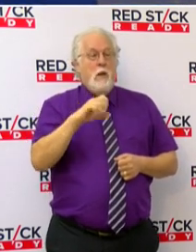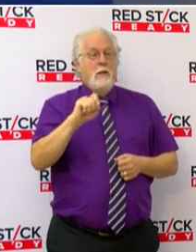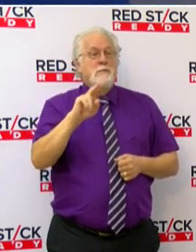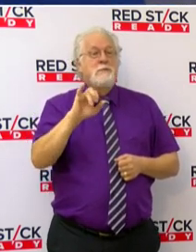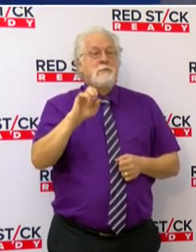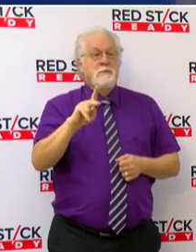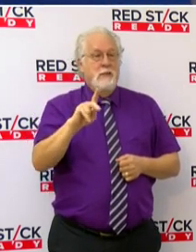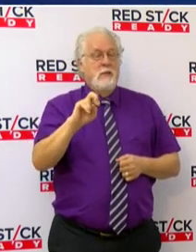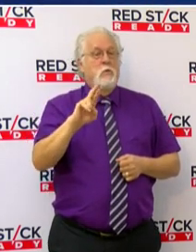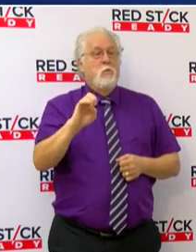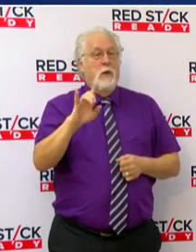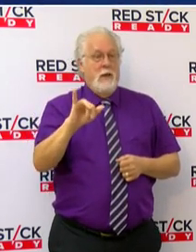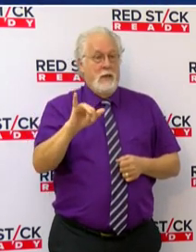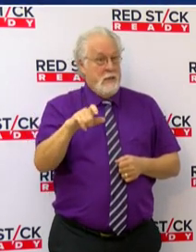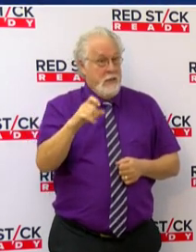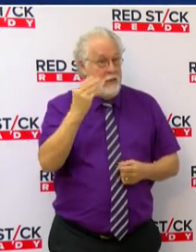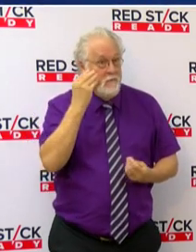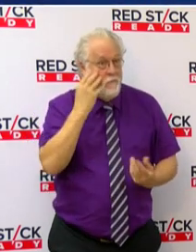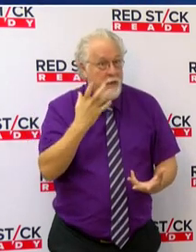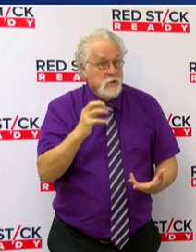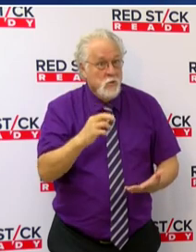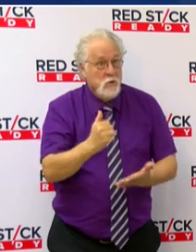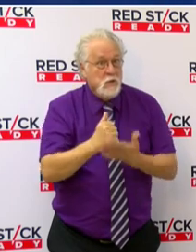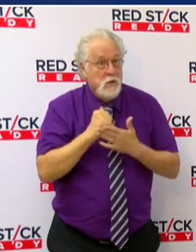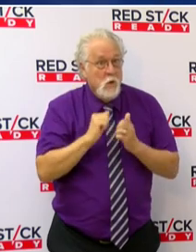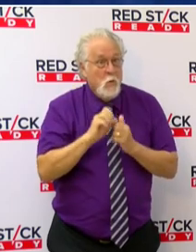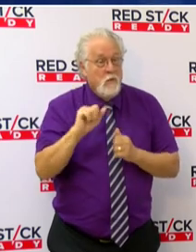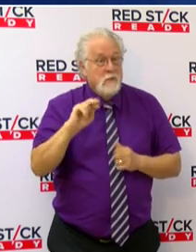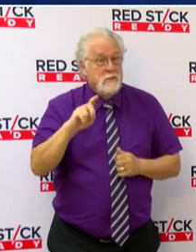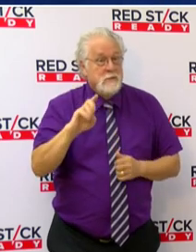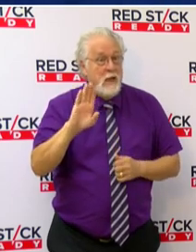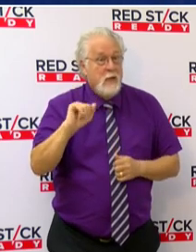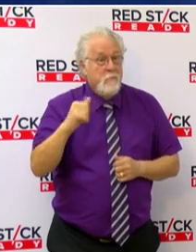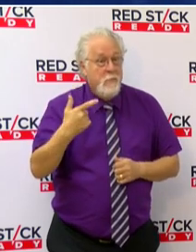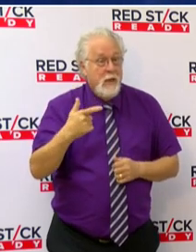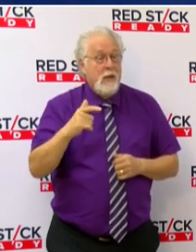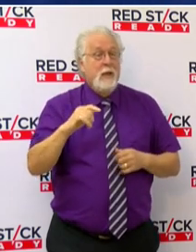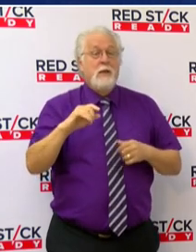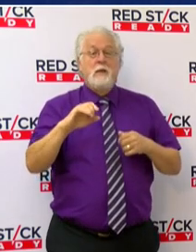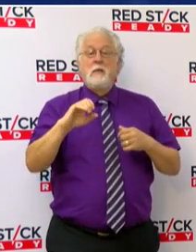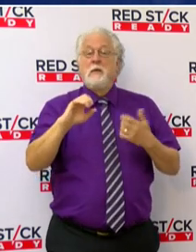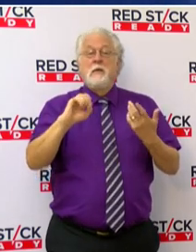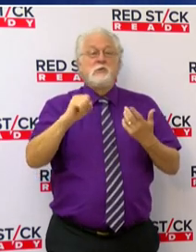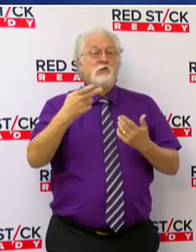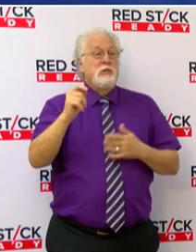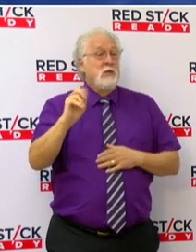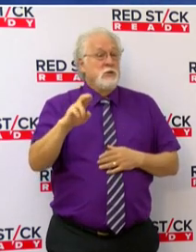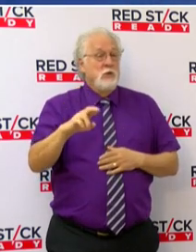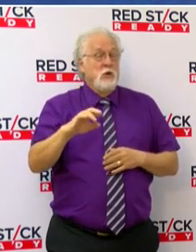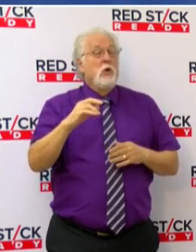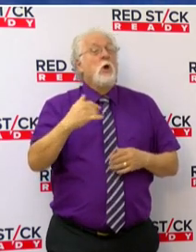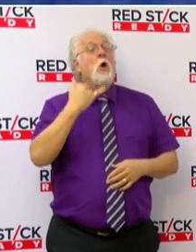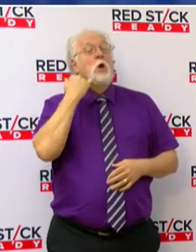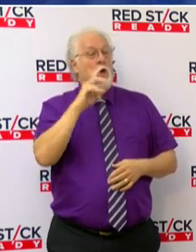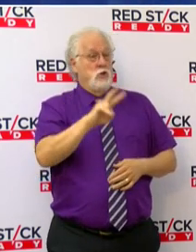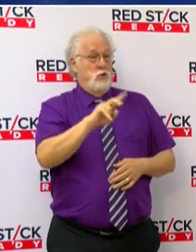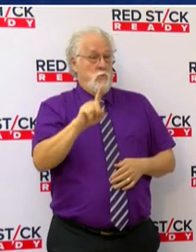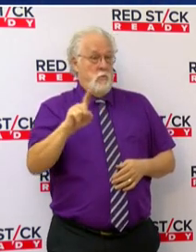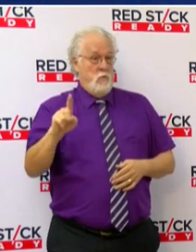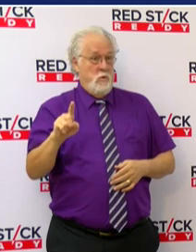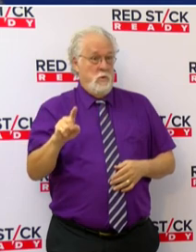one word. If you need information or assistance with sandbags, shelters, or anything else, call 211.